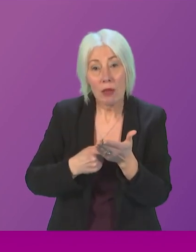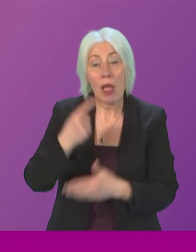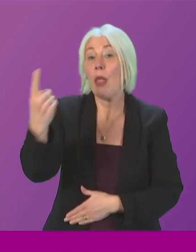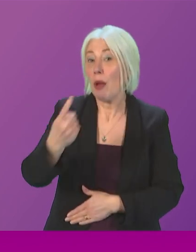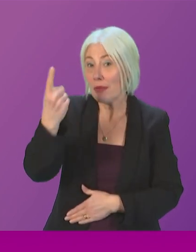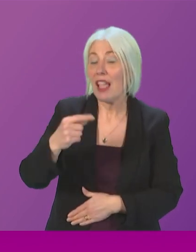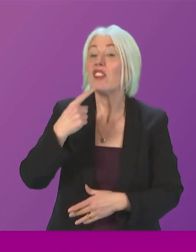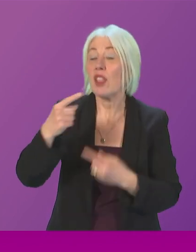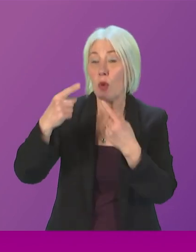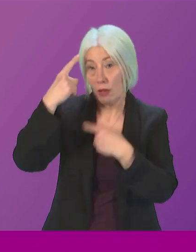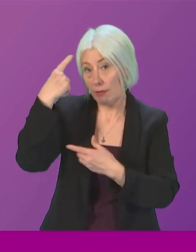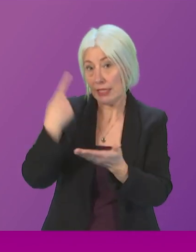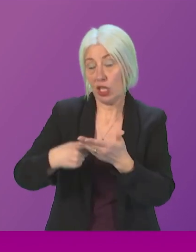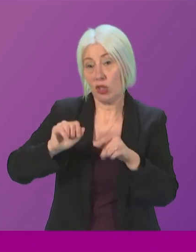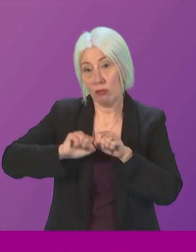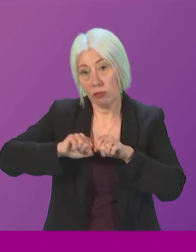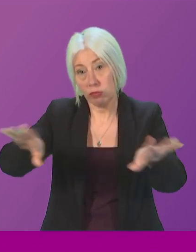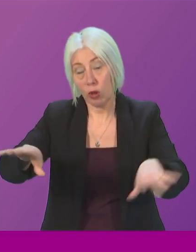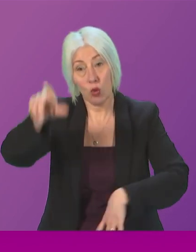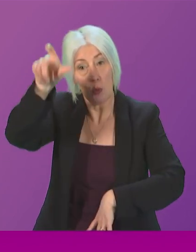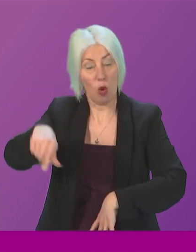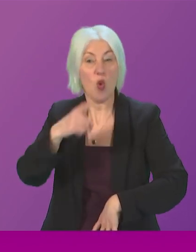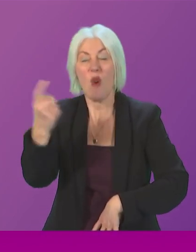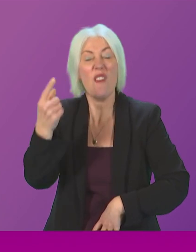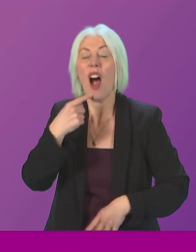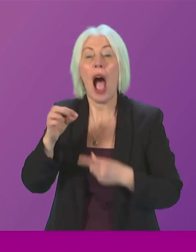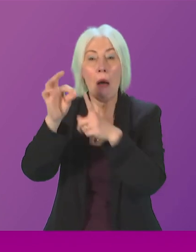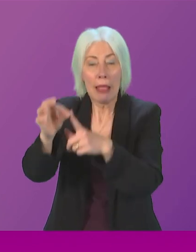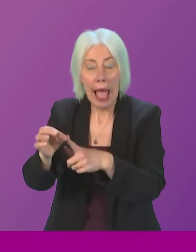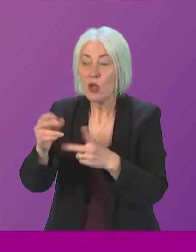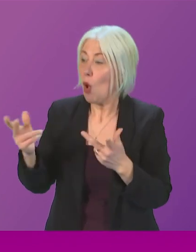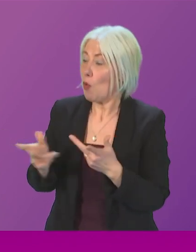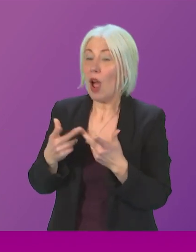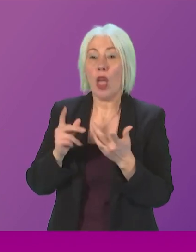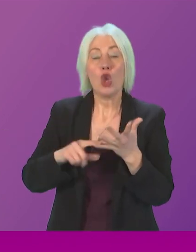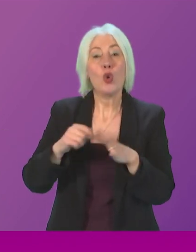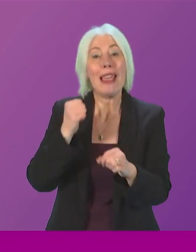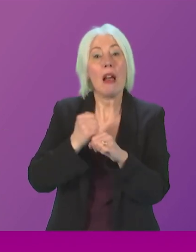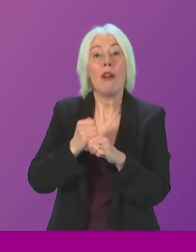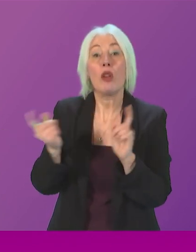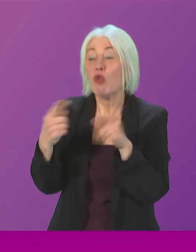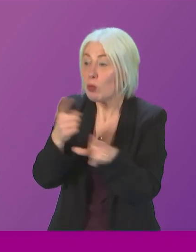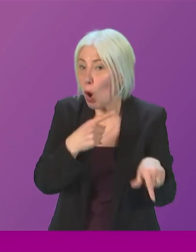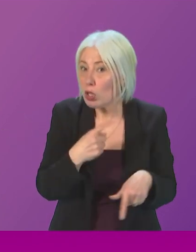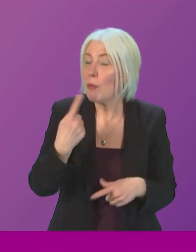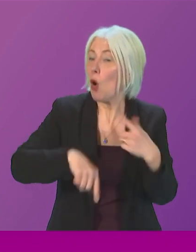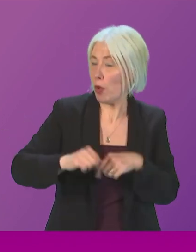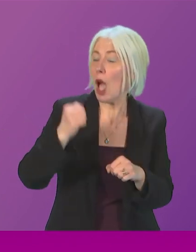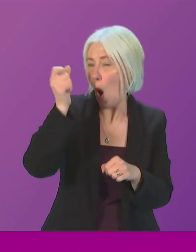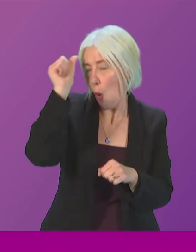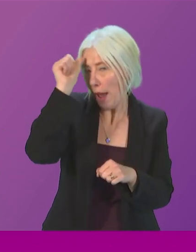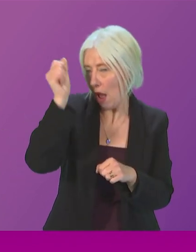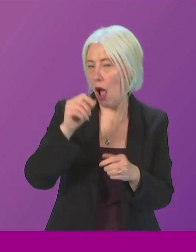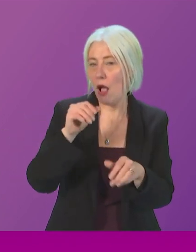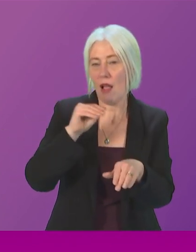understanding is will issue the decision to the applicant once all other UK governments have responded the Scottish government is aware of the importance of effective